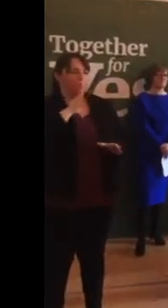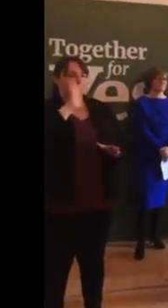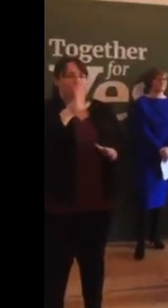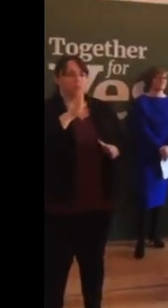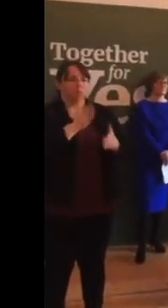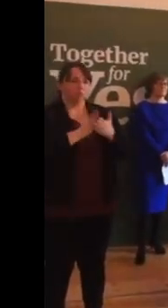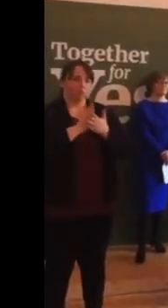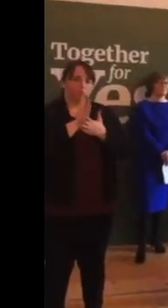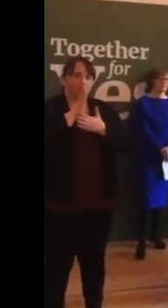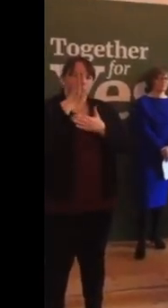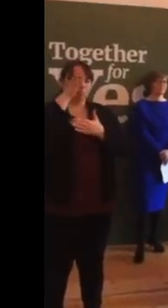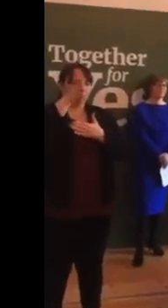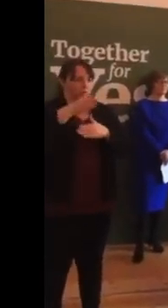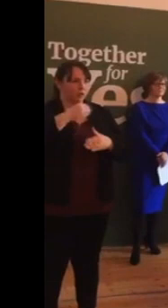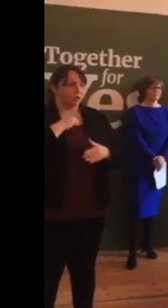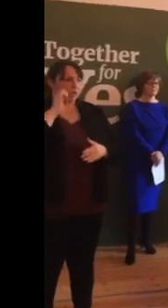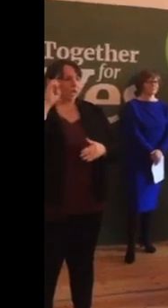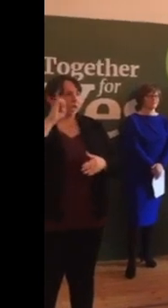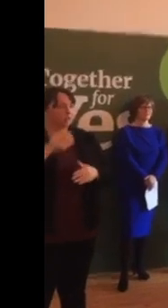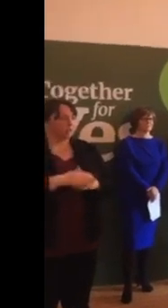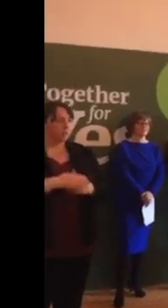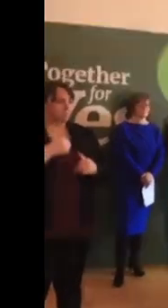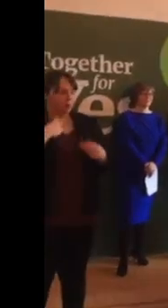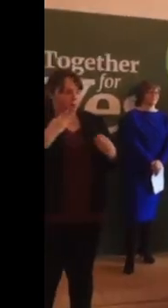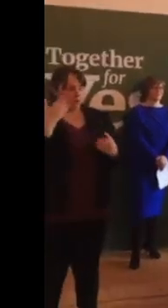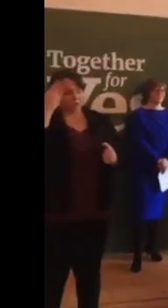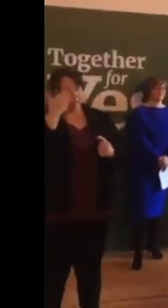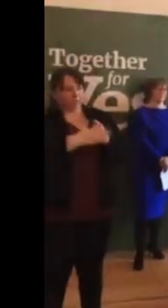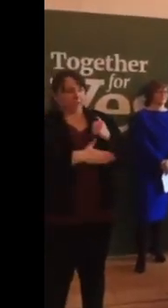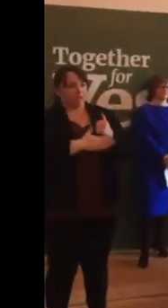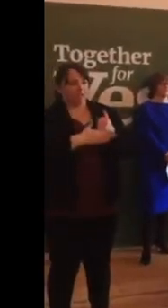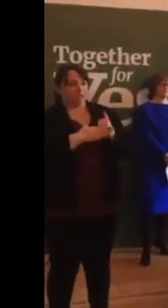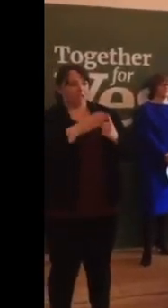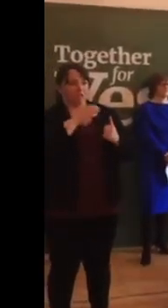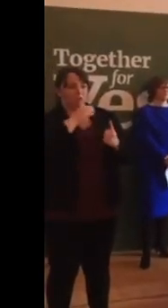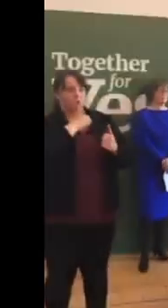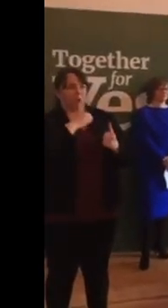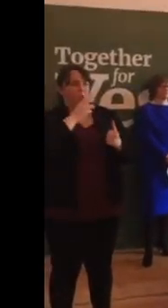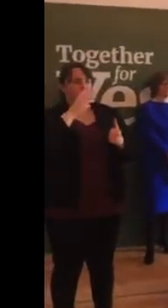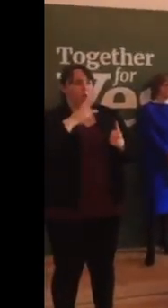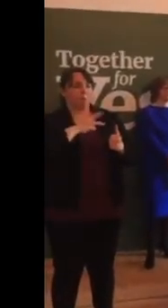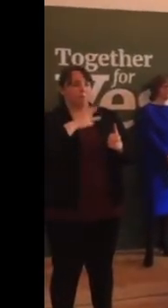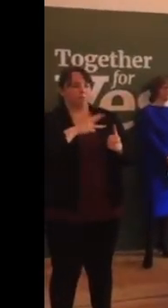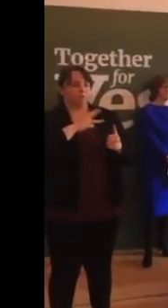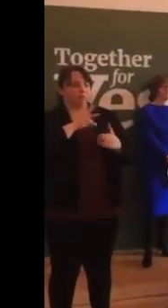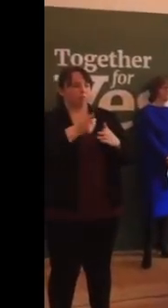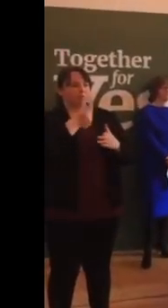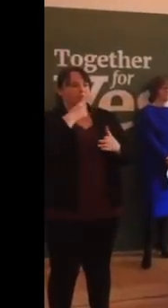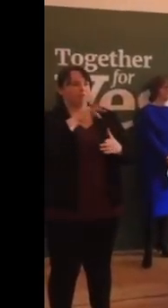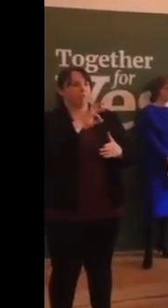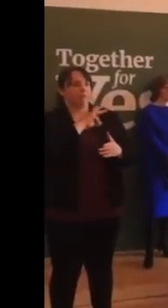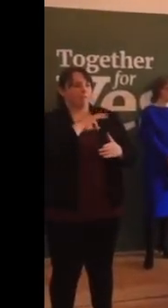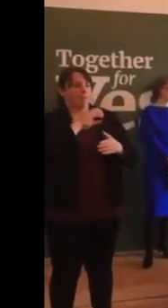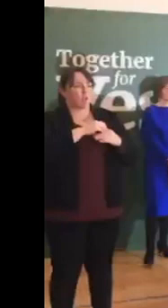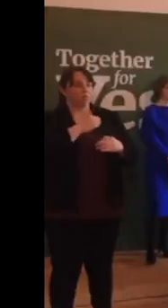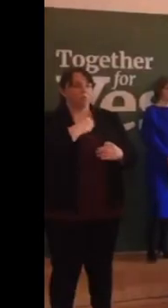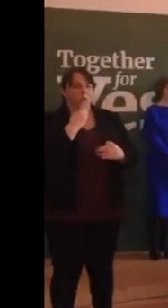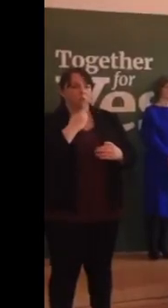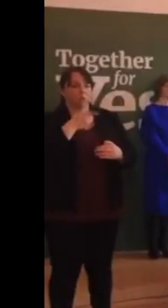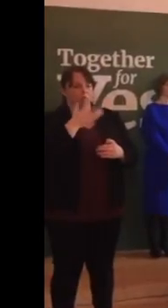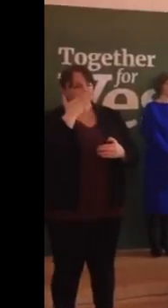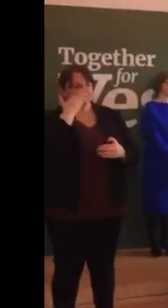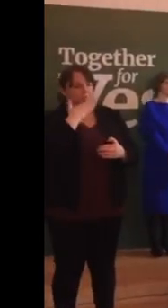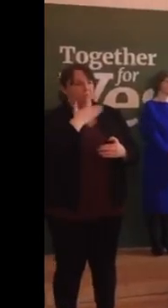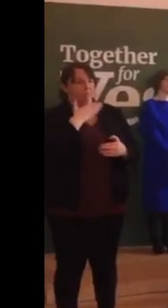the sea to England. An end to the bleakness of a woman taking abortion pills on her own